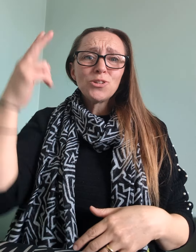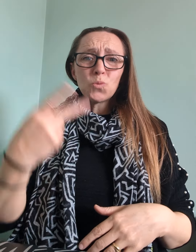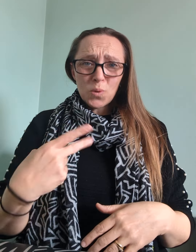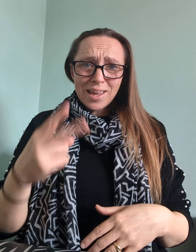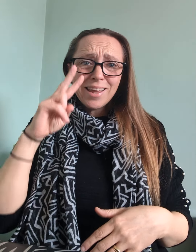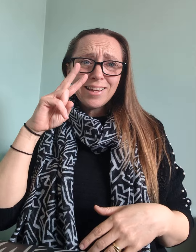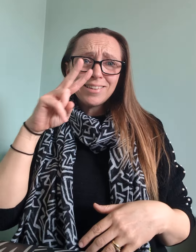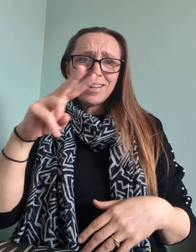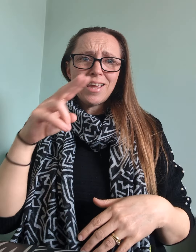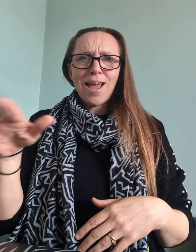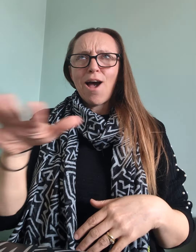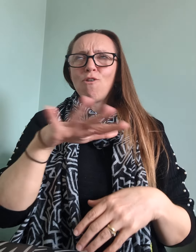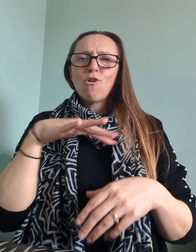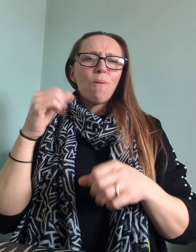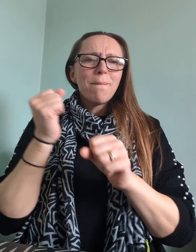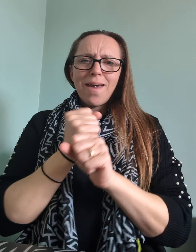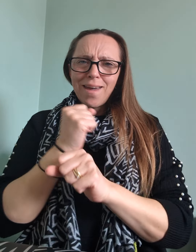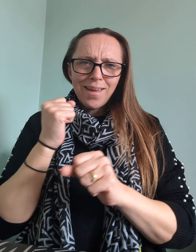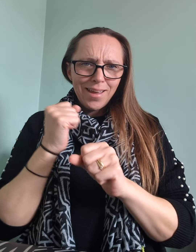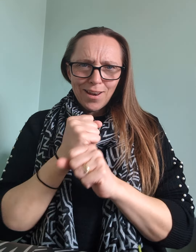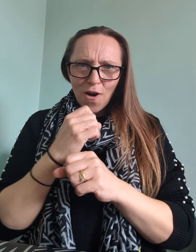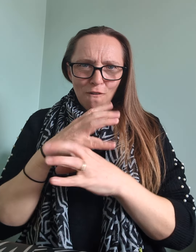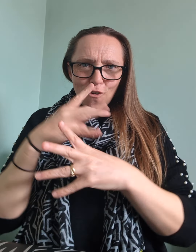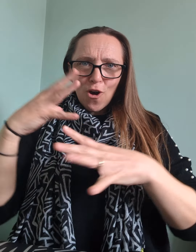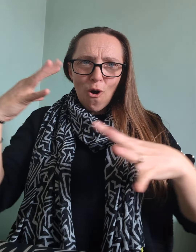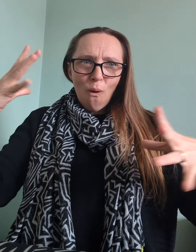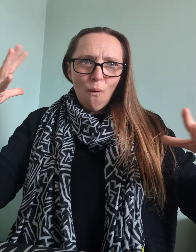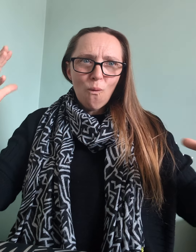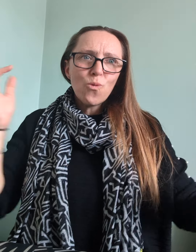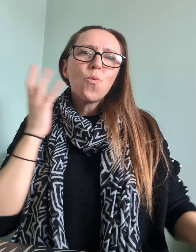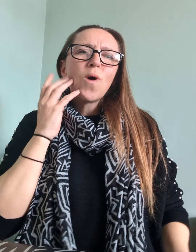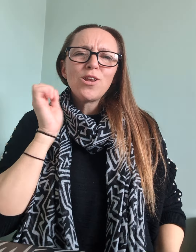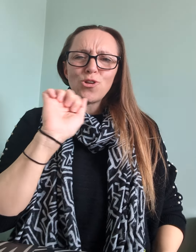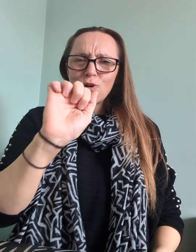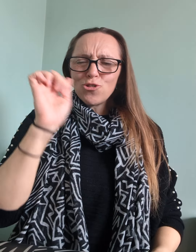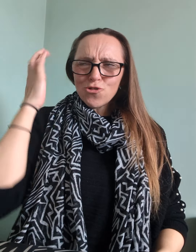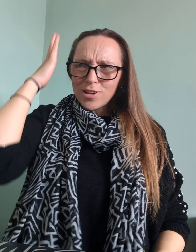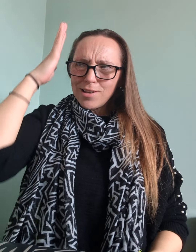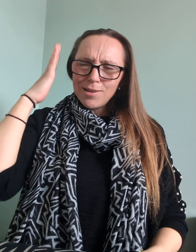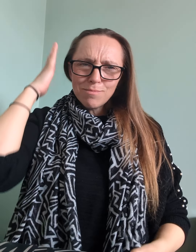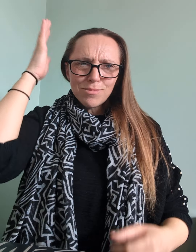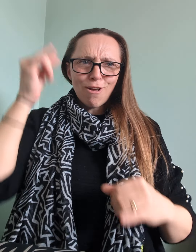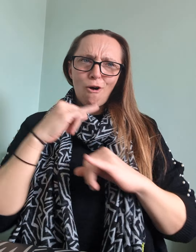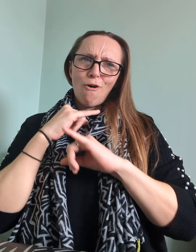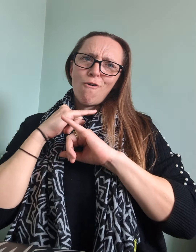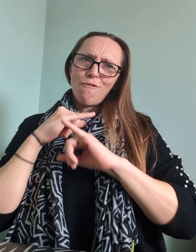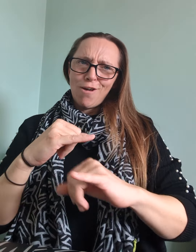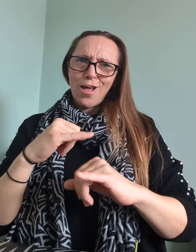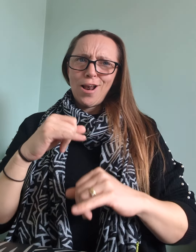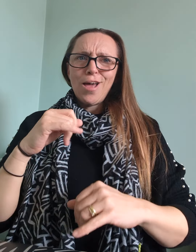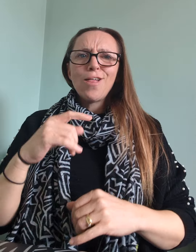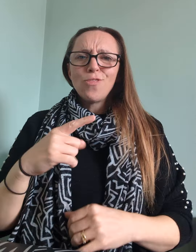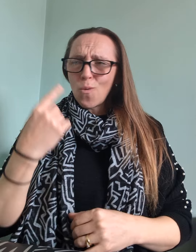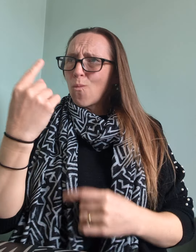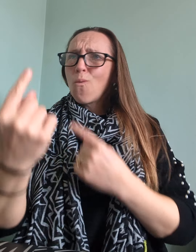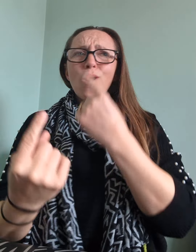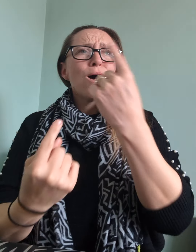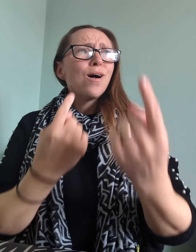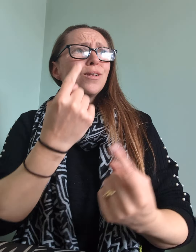we see are all made of gold When your dreams all fail and the ones